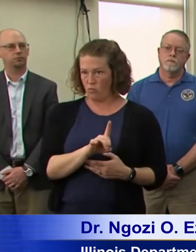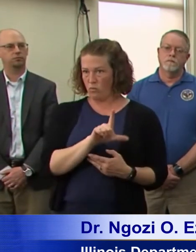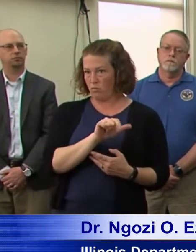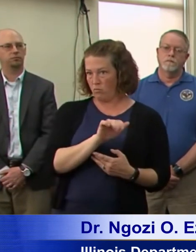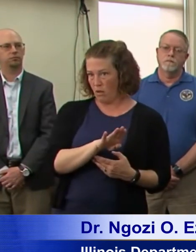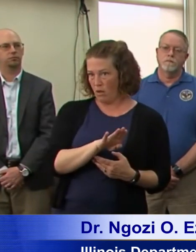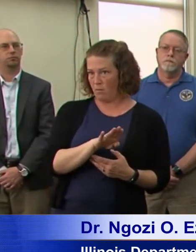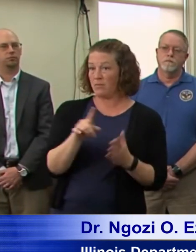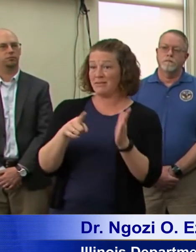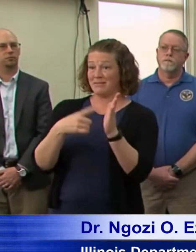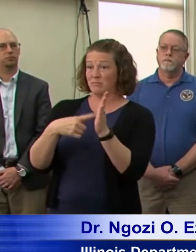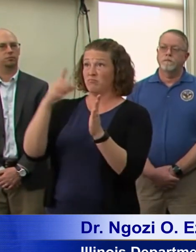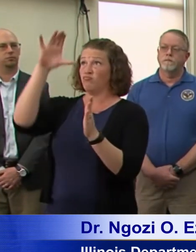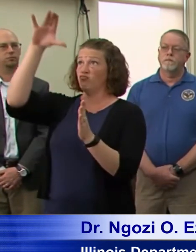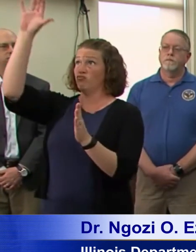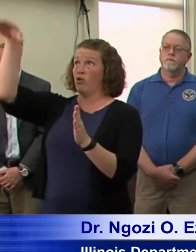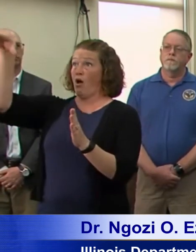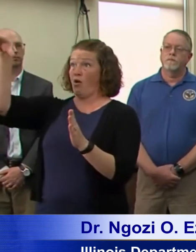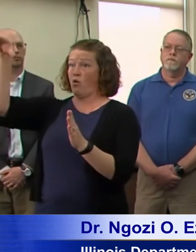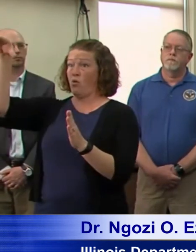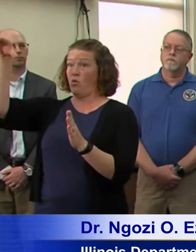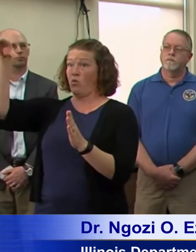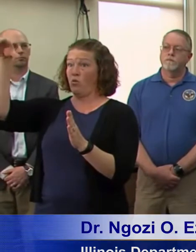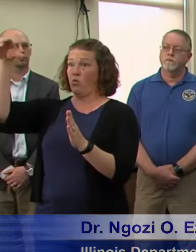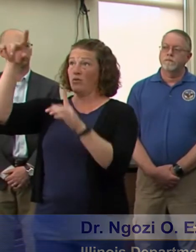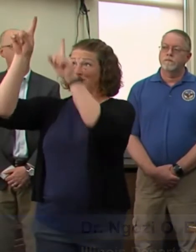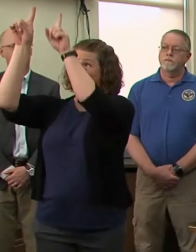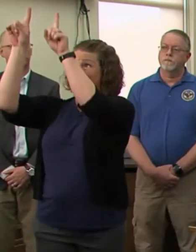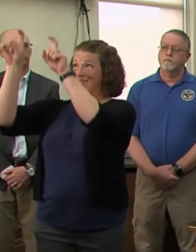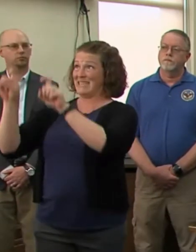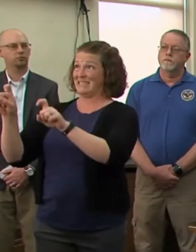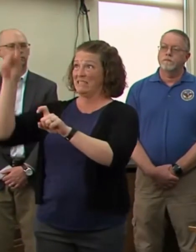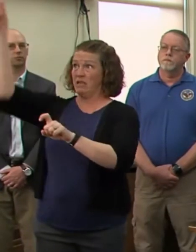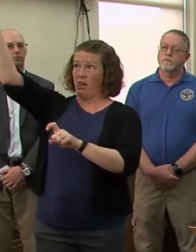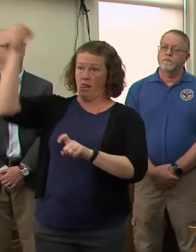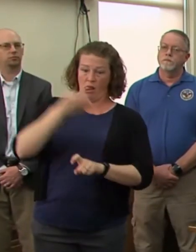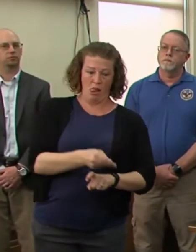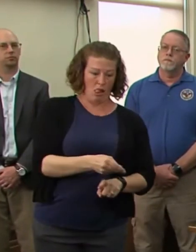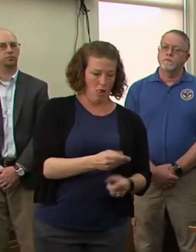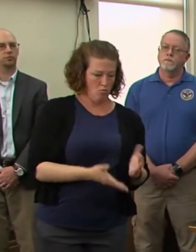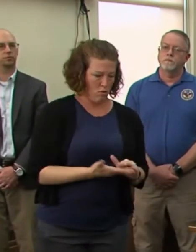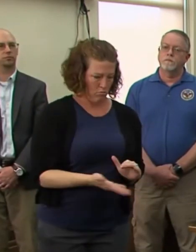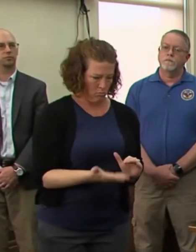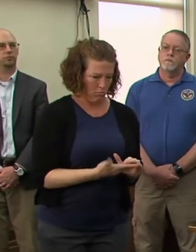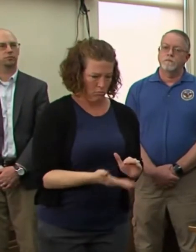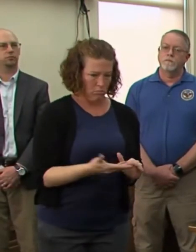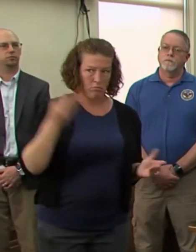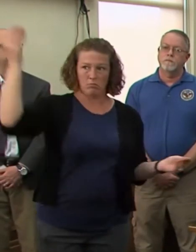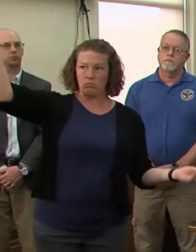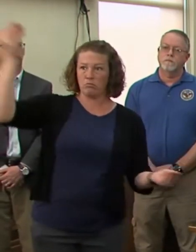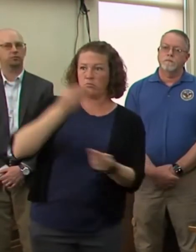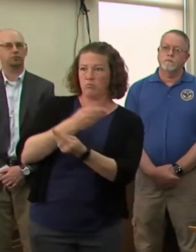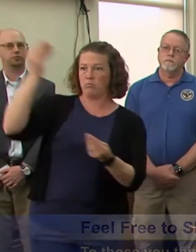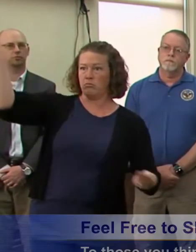specimens are shipped to Carbondale to be run. So all labs are working to, to get specimens tested.